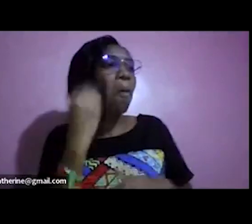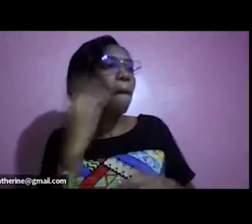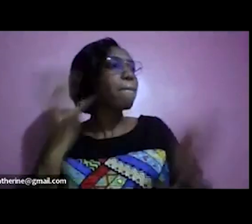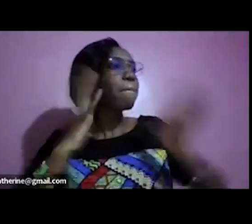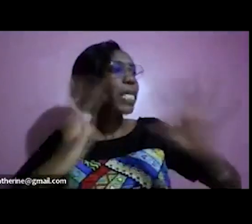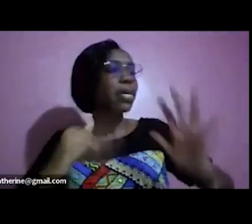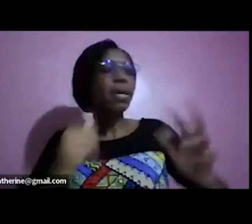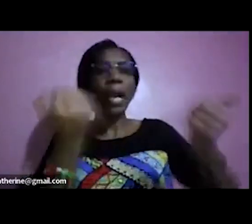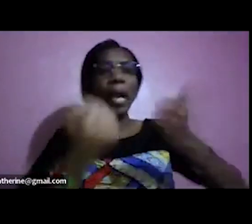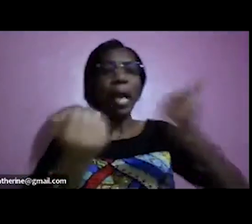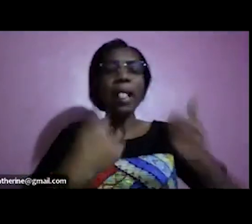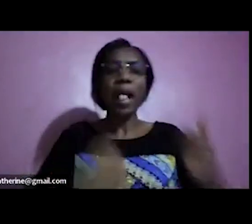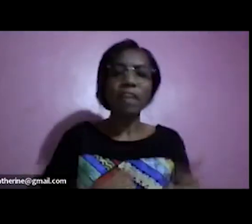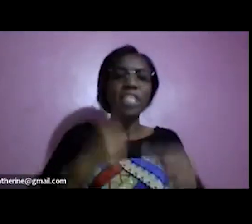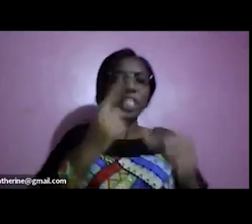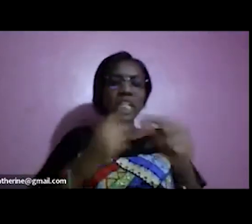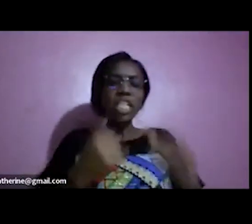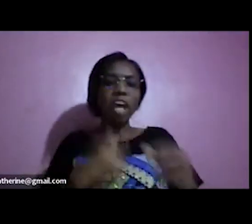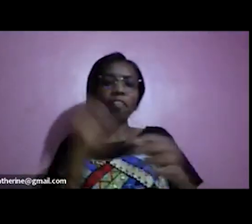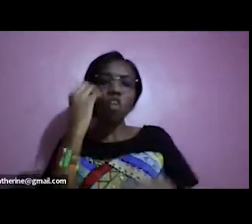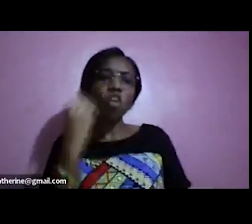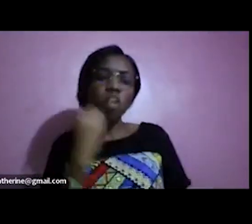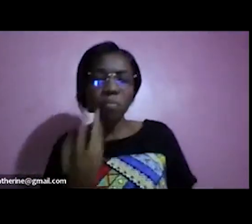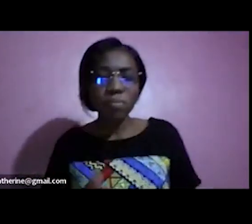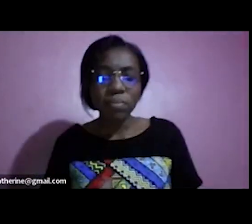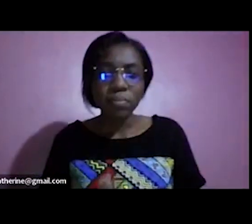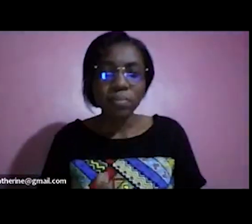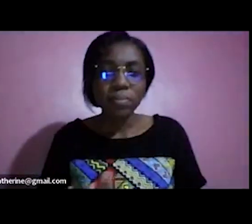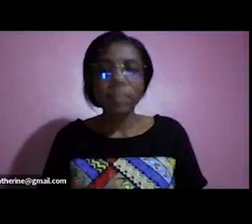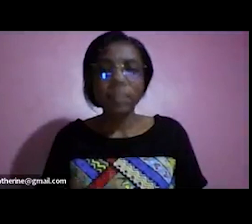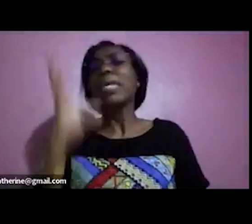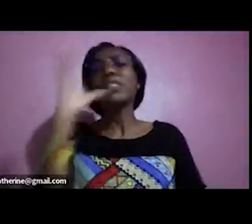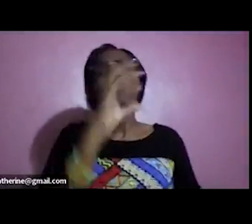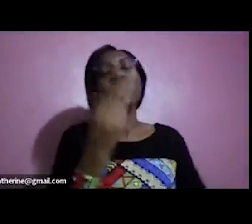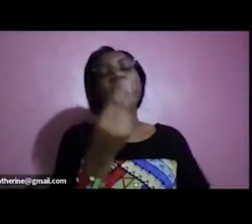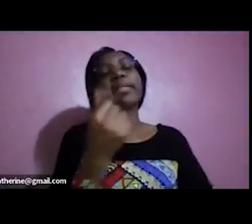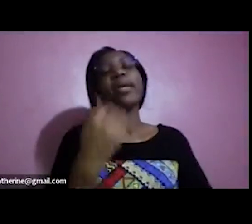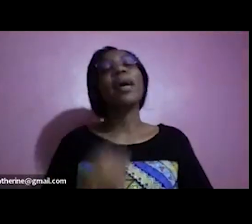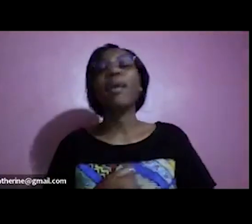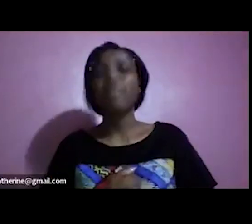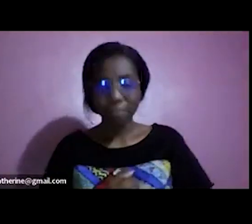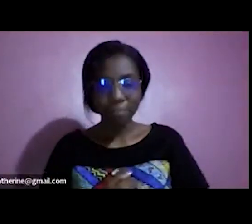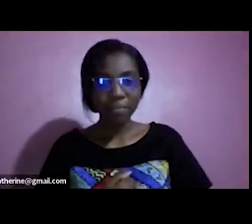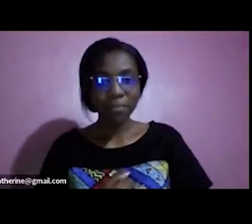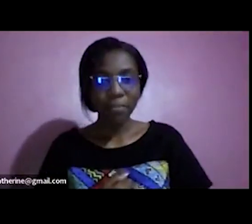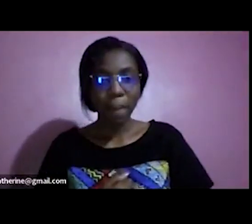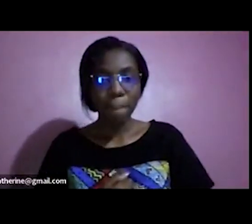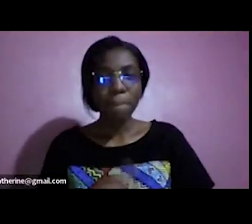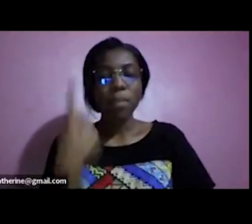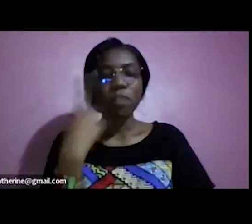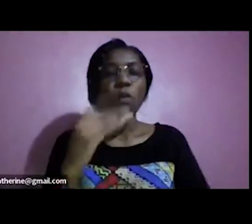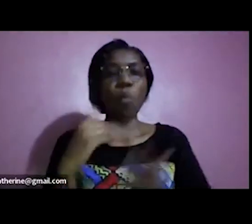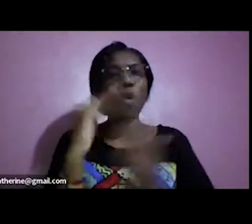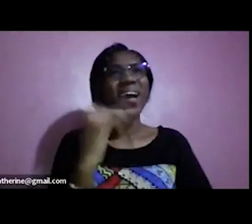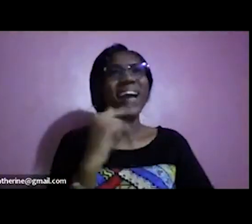you have tiles in your house in the village they assume you have the money for them to an extra an extra a hundred thousand